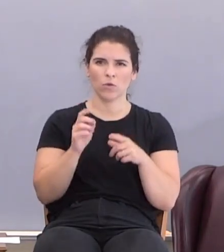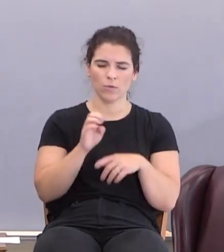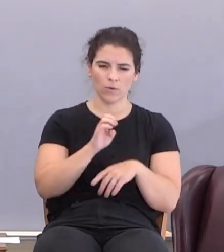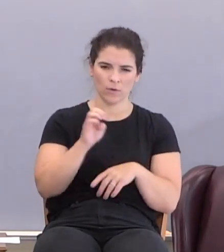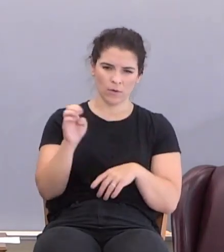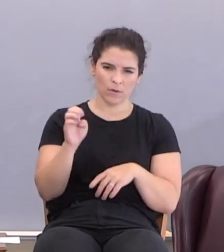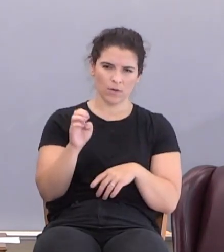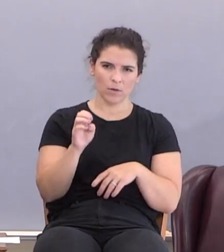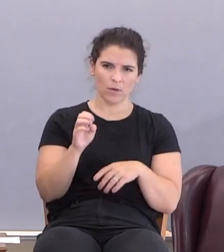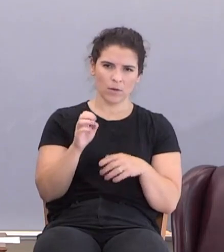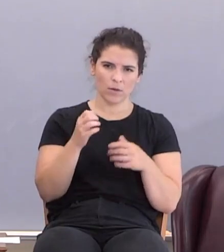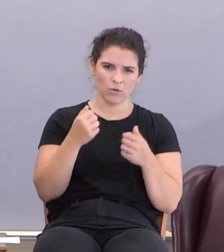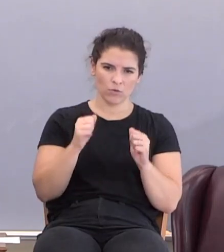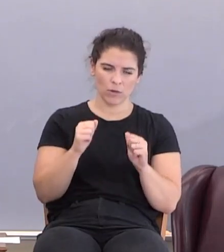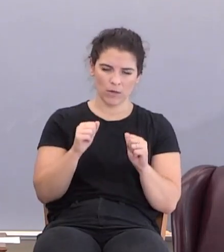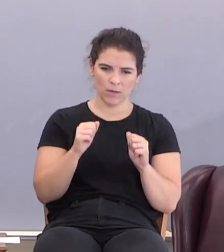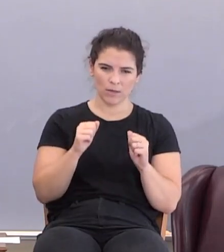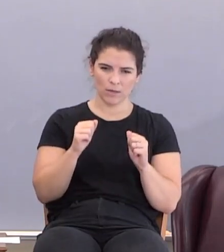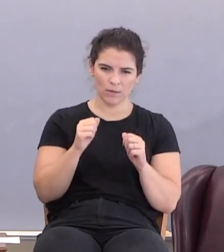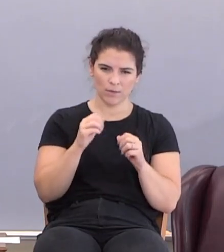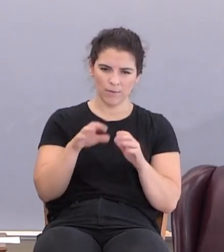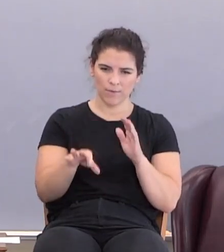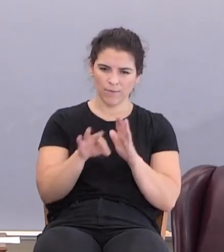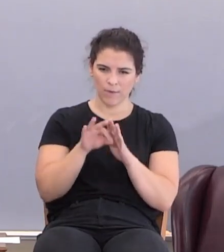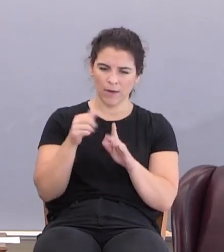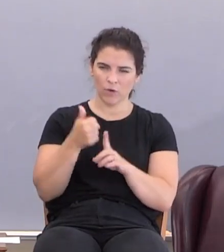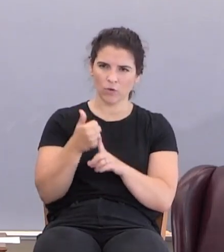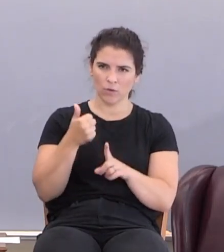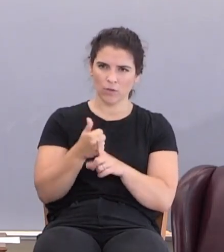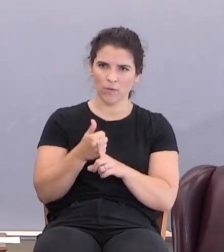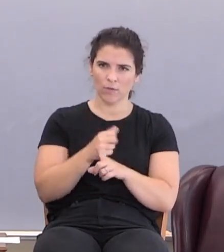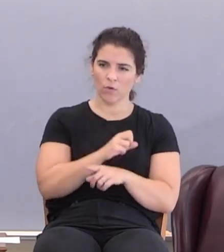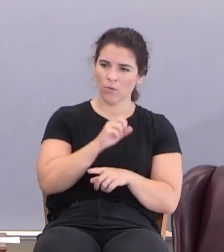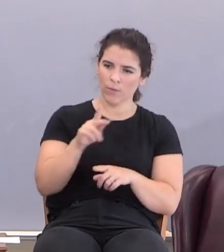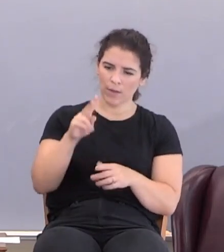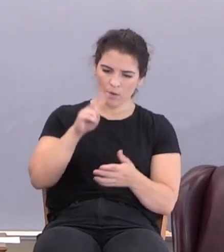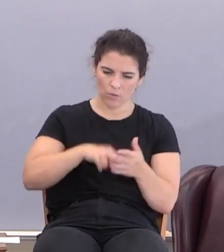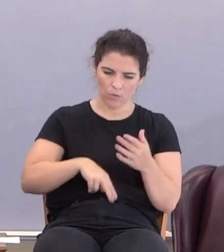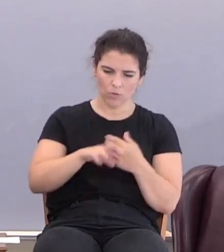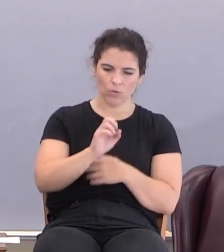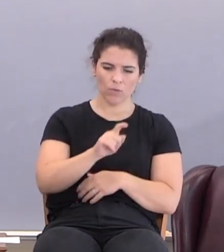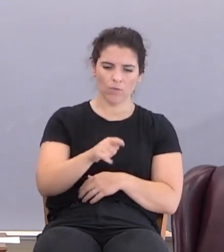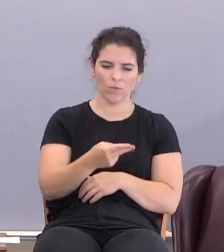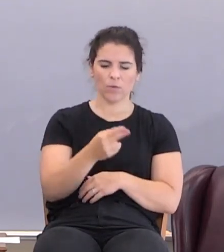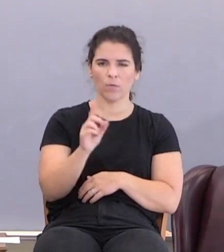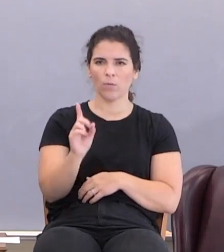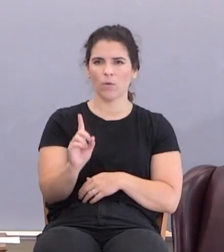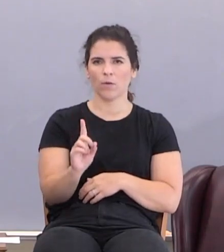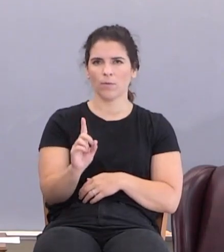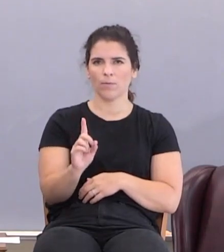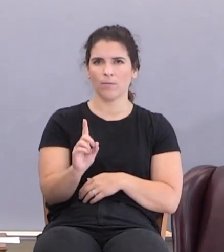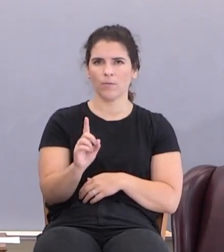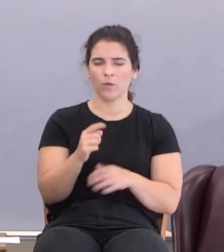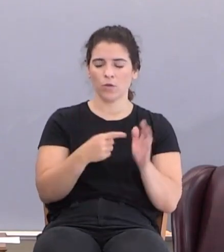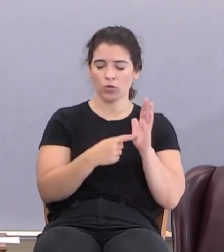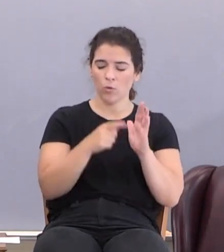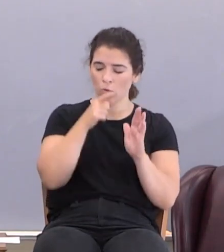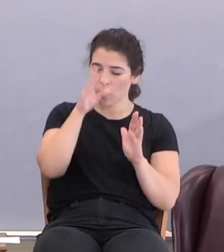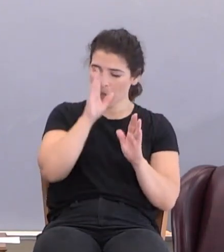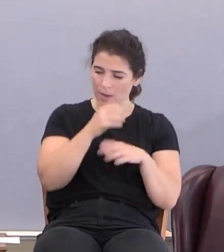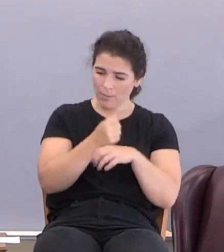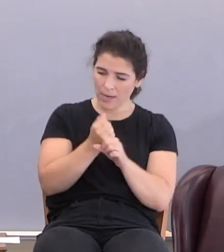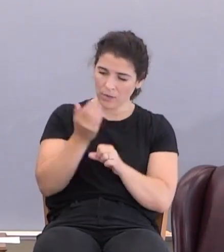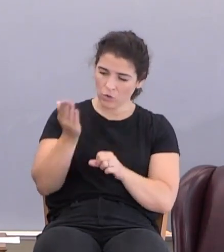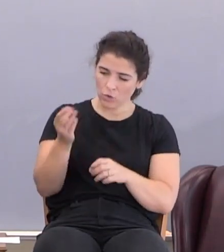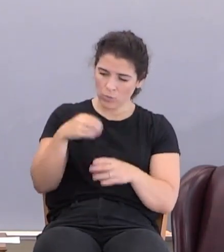mysticism trying to discover herself. I said, you go back and read Ephesians chapter 1, show who God makes you in